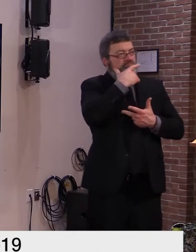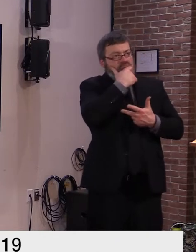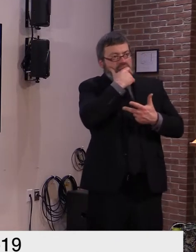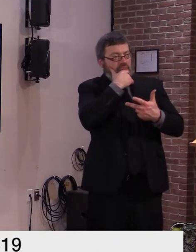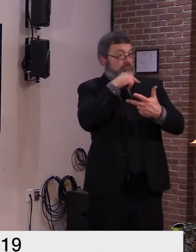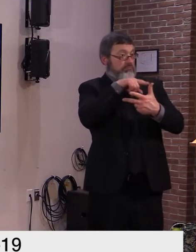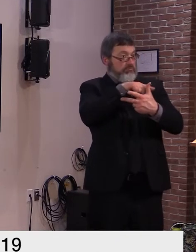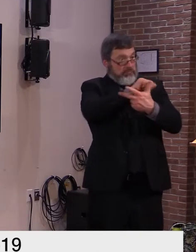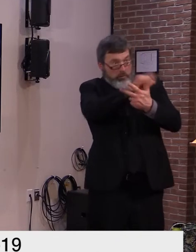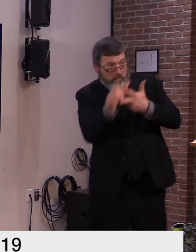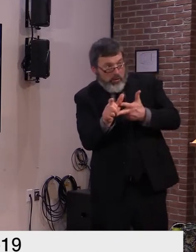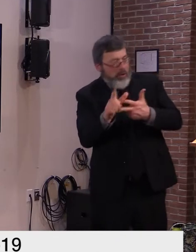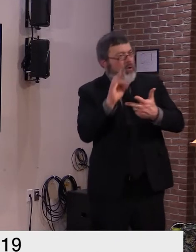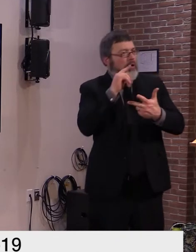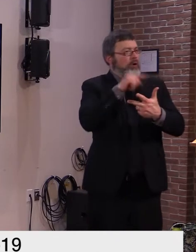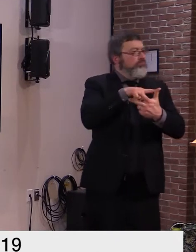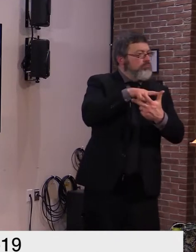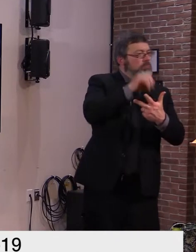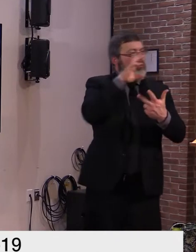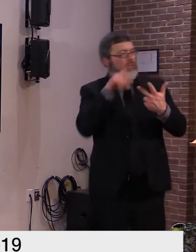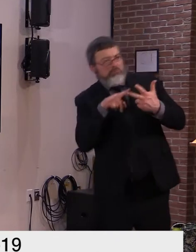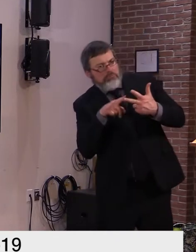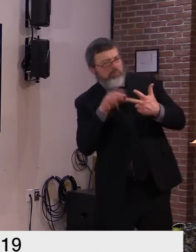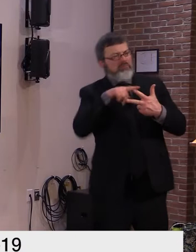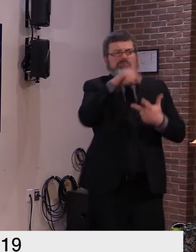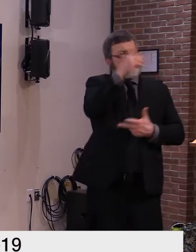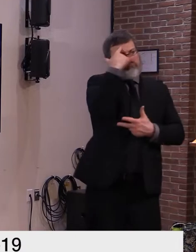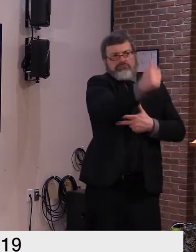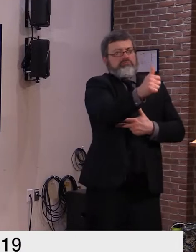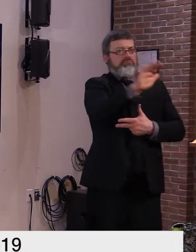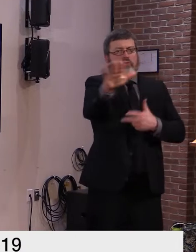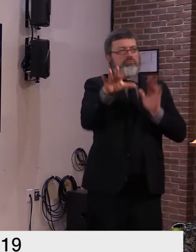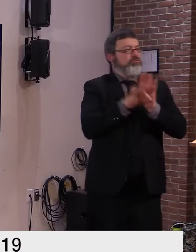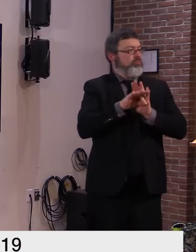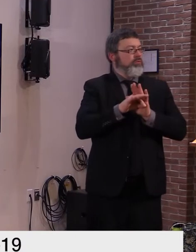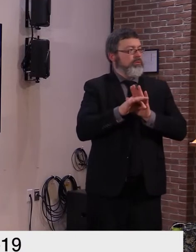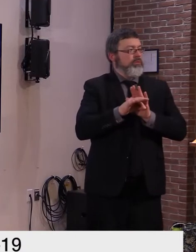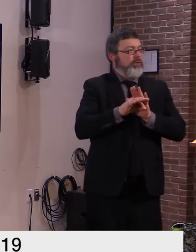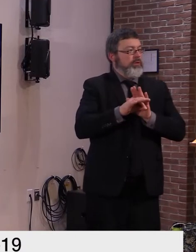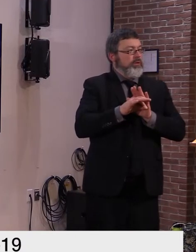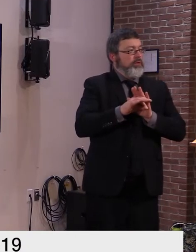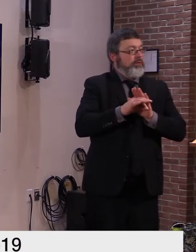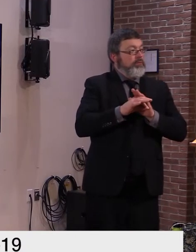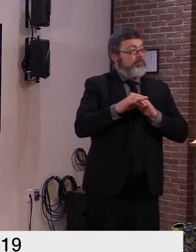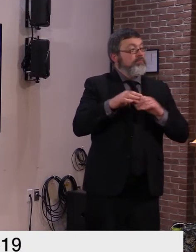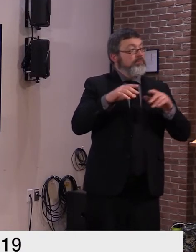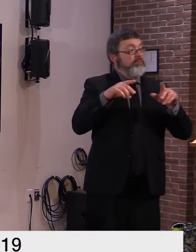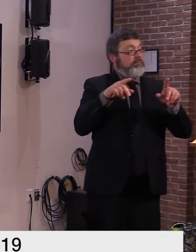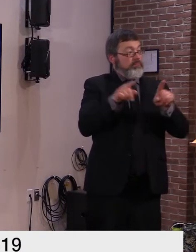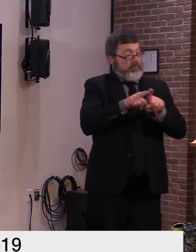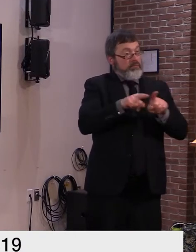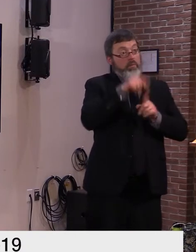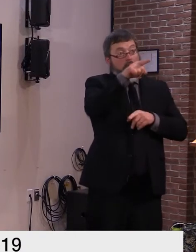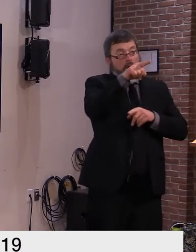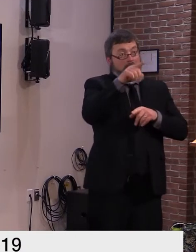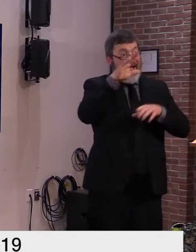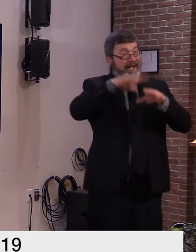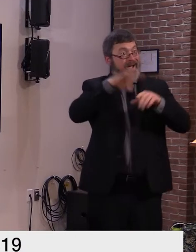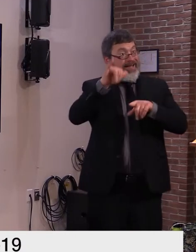and county you can accomplish this all on your smartphone phone through the everbridge app or online at